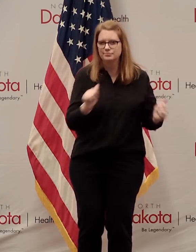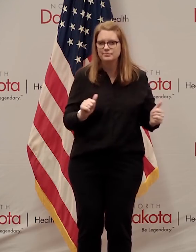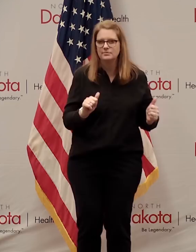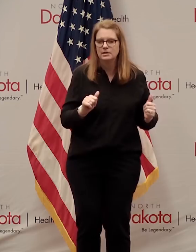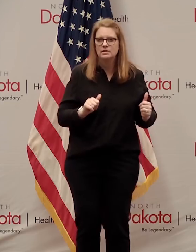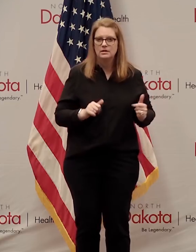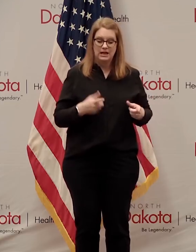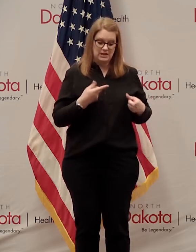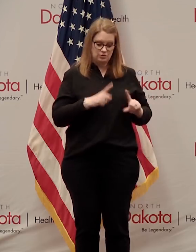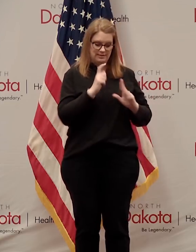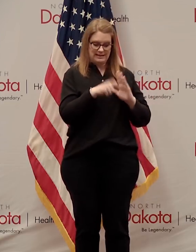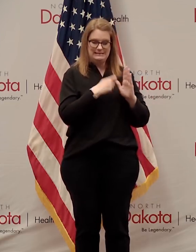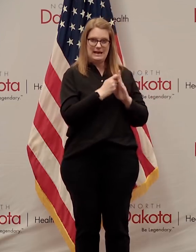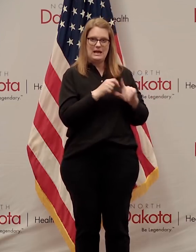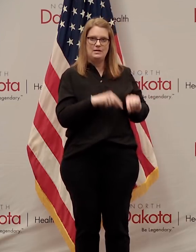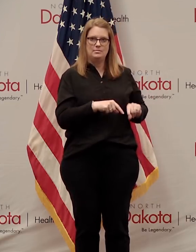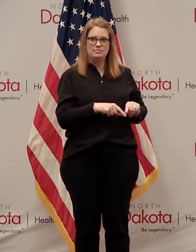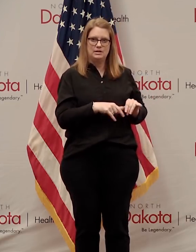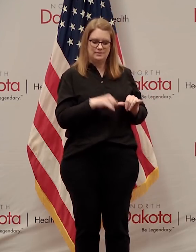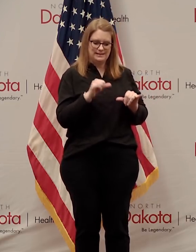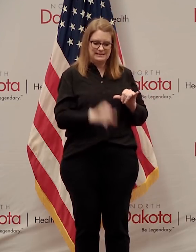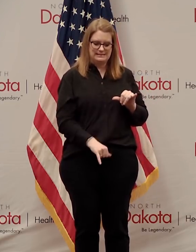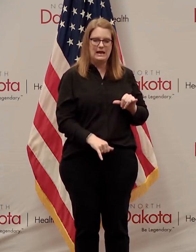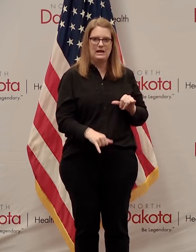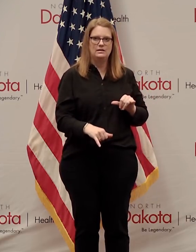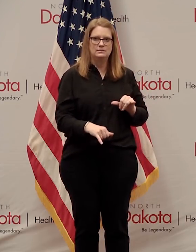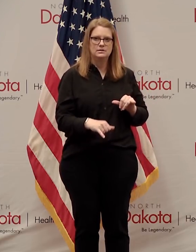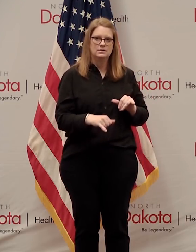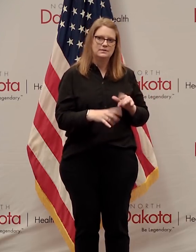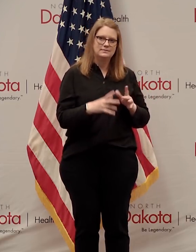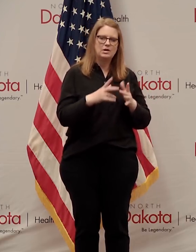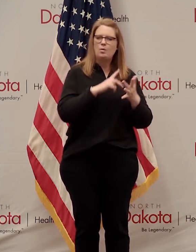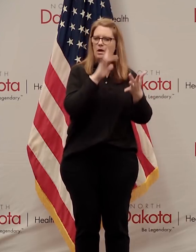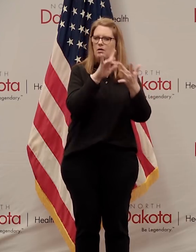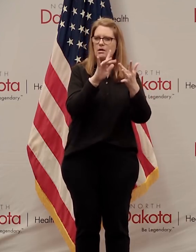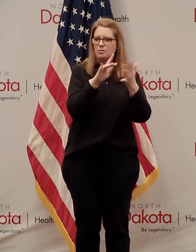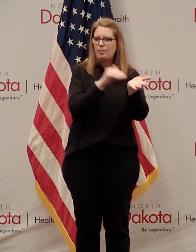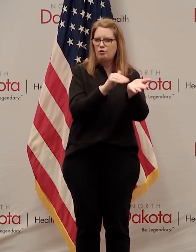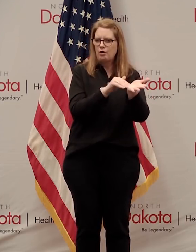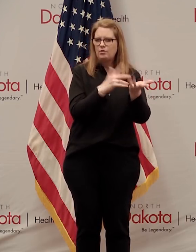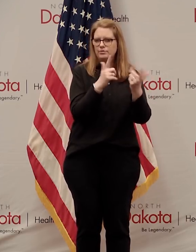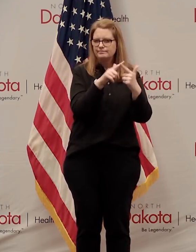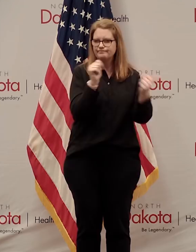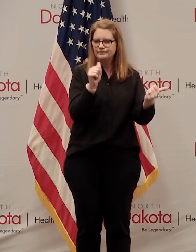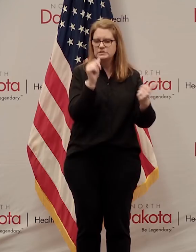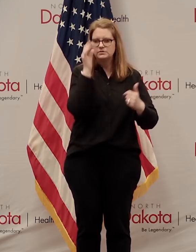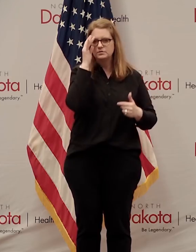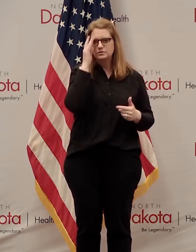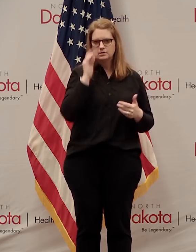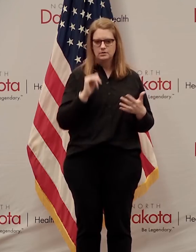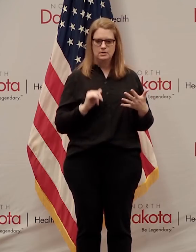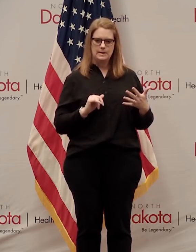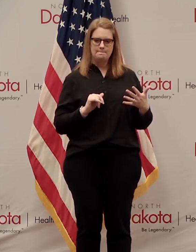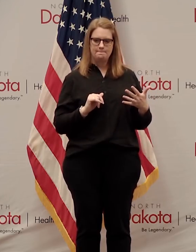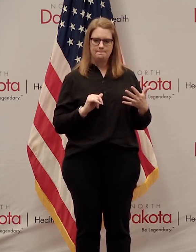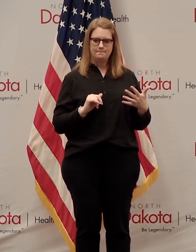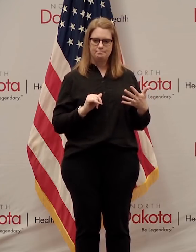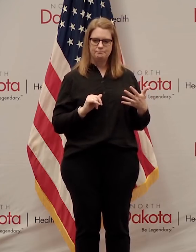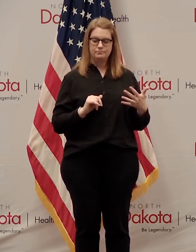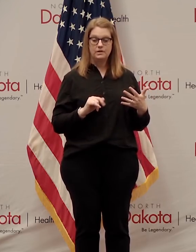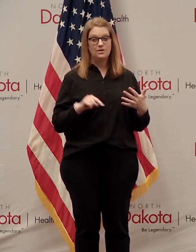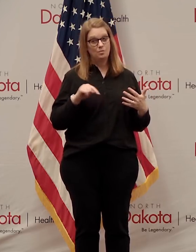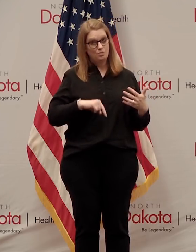during that timeframe, and staying in regular touch with their medical providers. But we are been